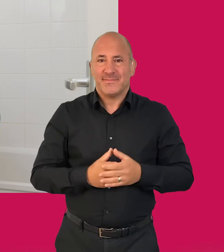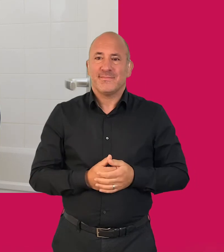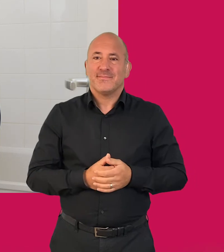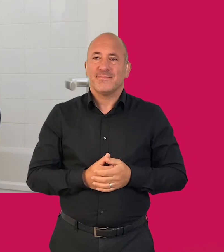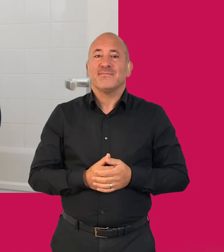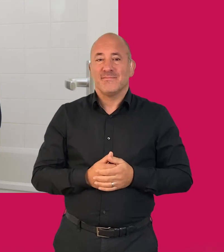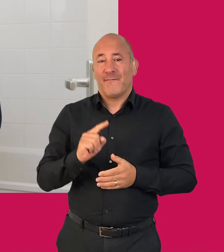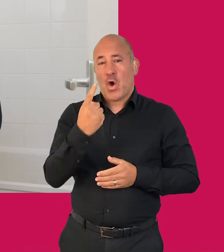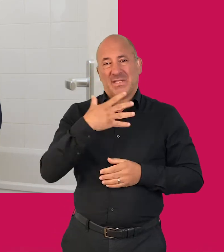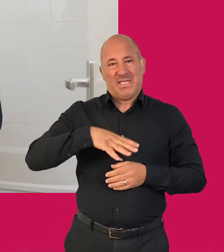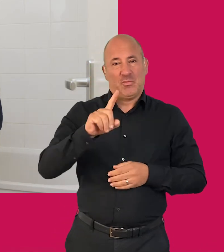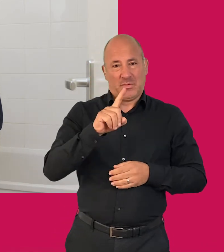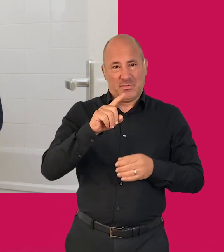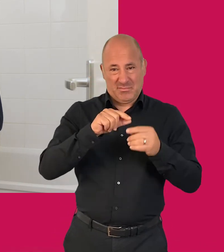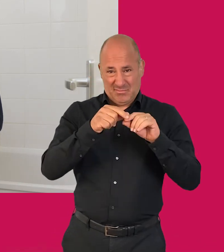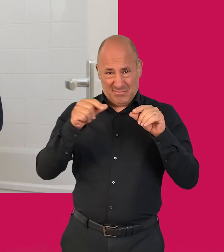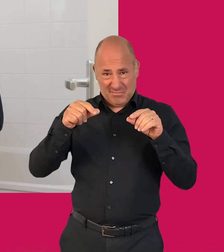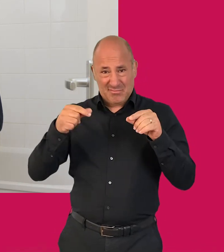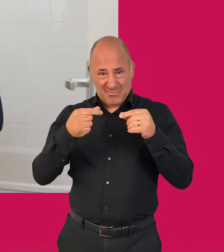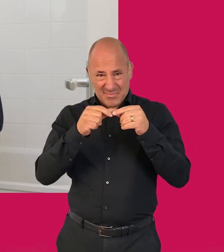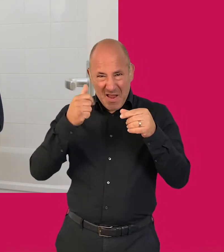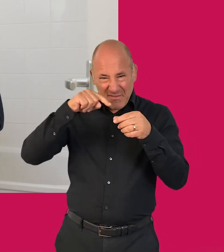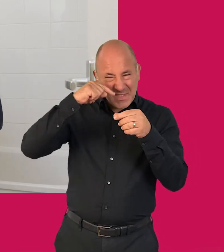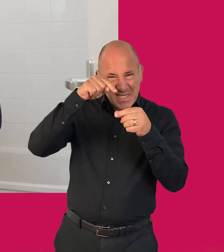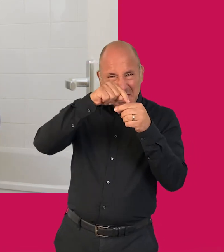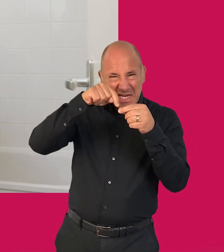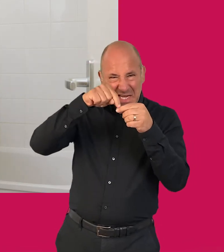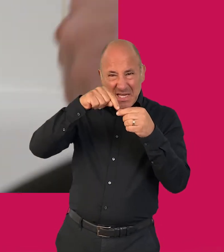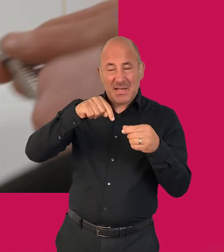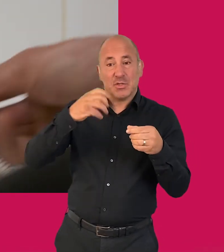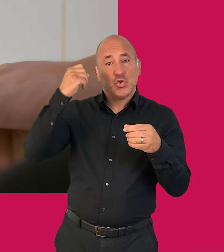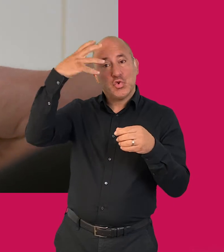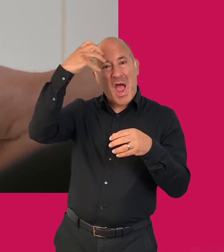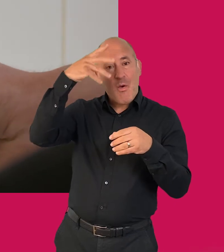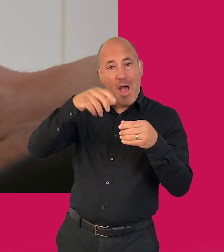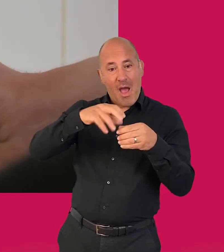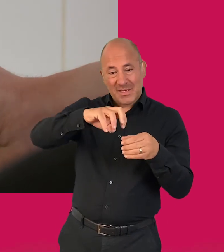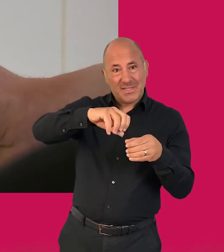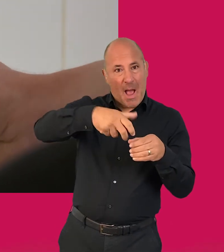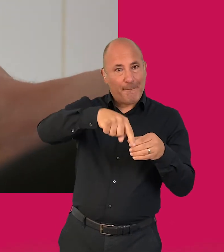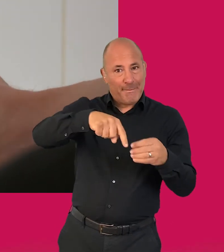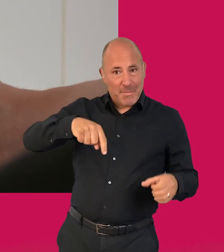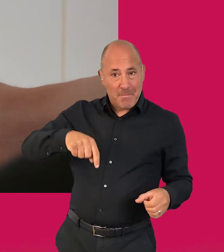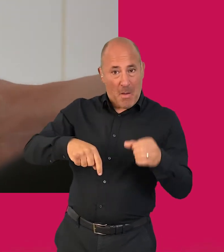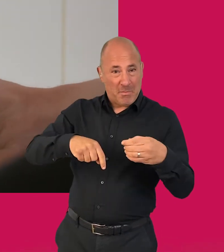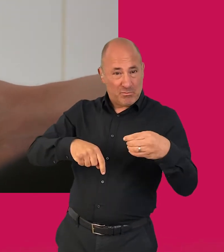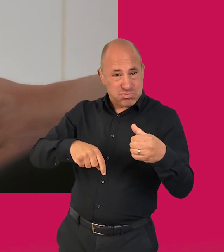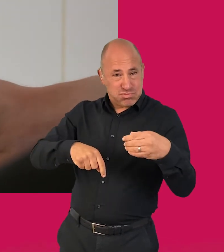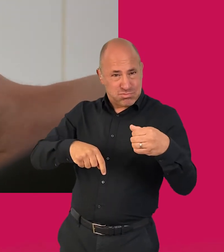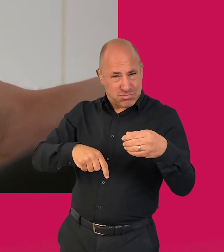First, fit this end of the hose with the nut to the shower tap. Make sure it's a nice tight fit. You